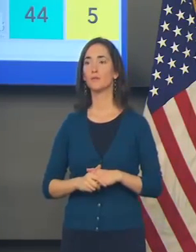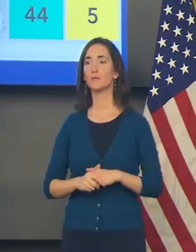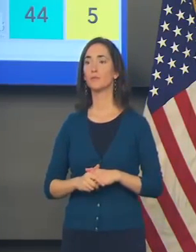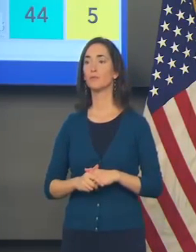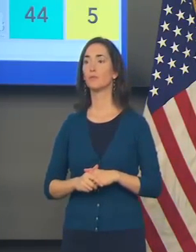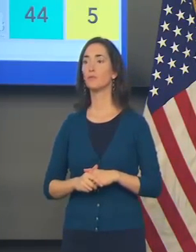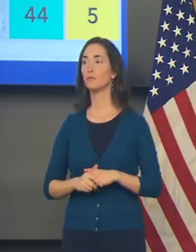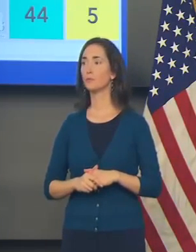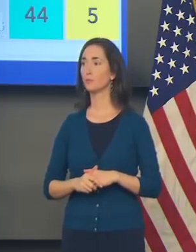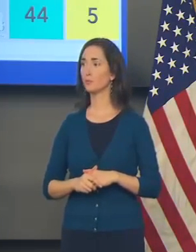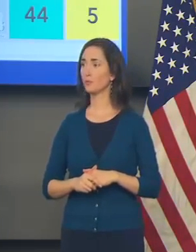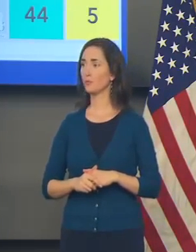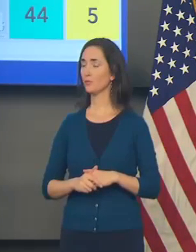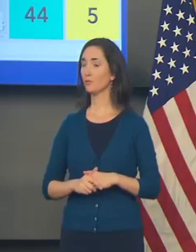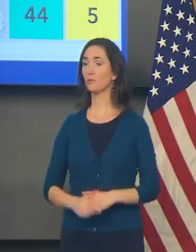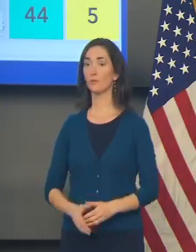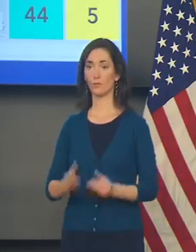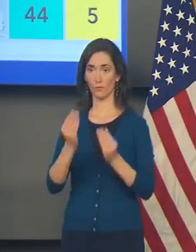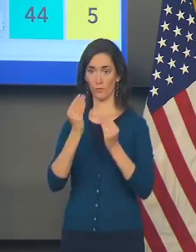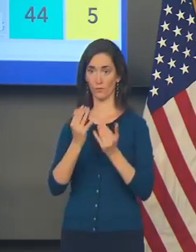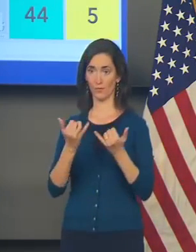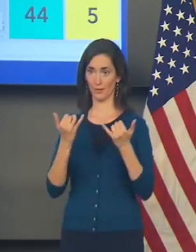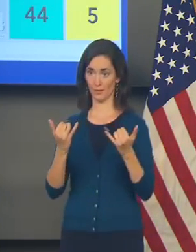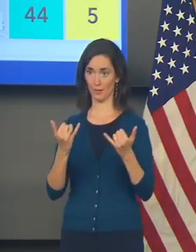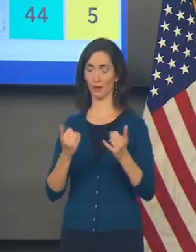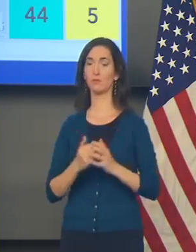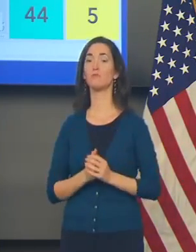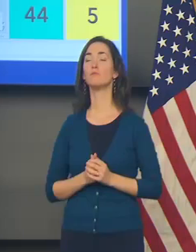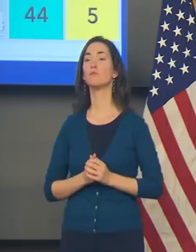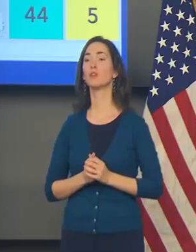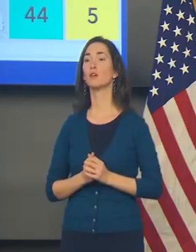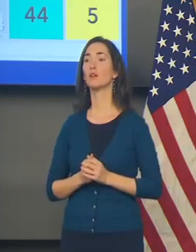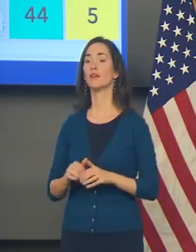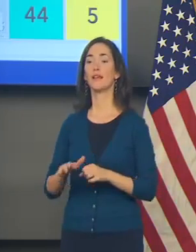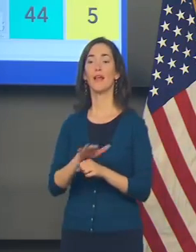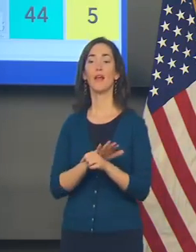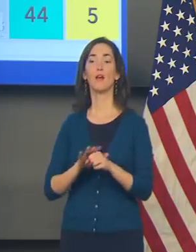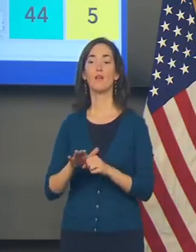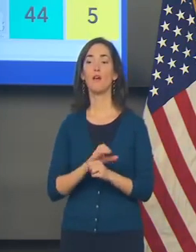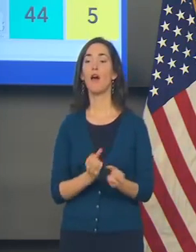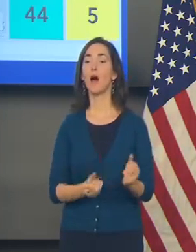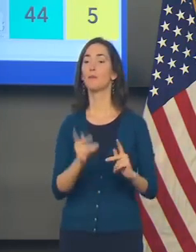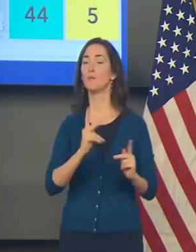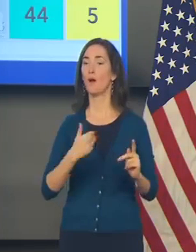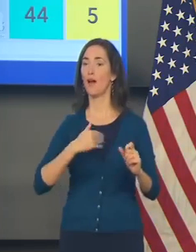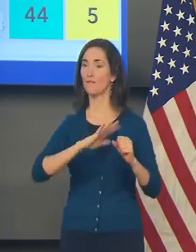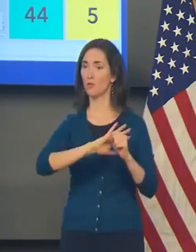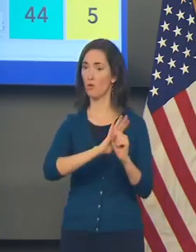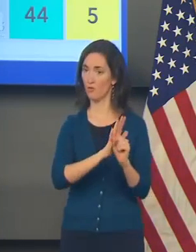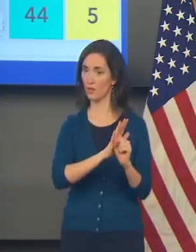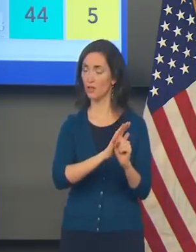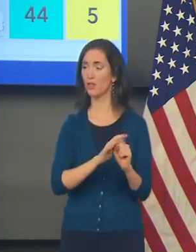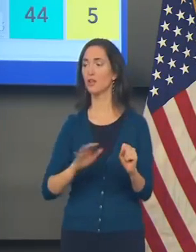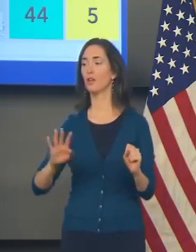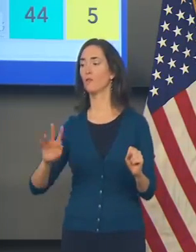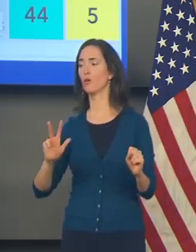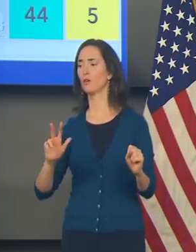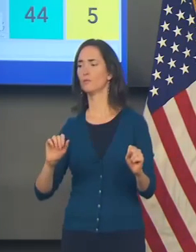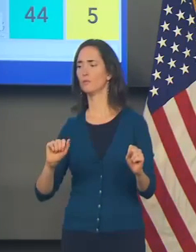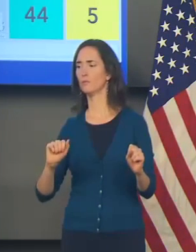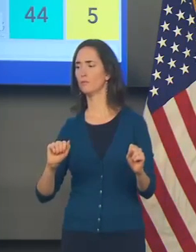Right now, at least 83.7 of all of the COVID cases in our region is a result of the Delta variant.